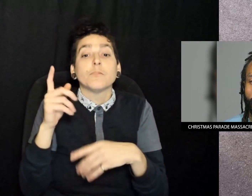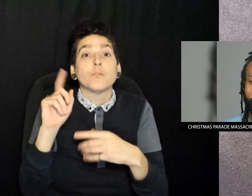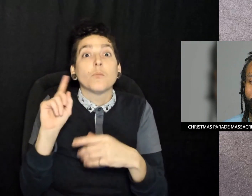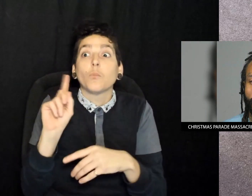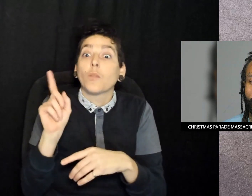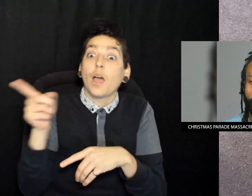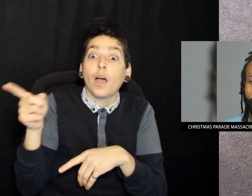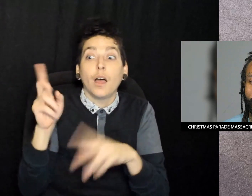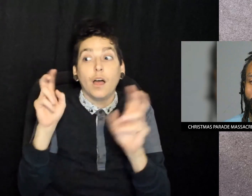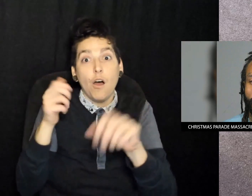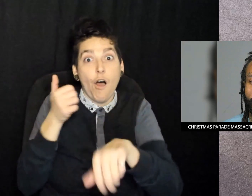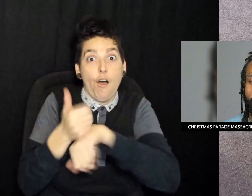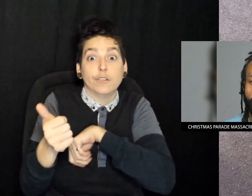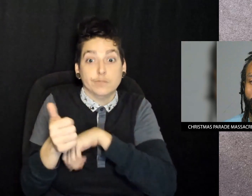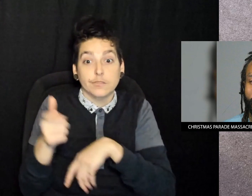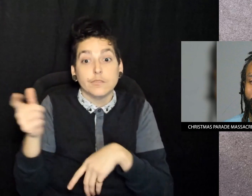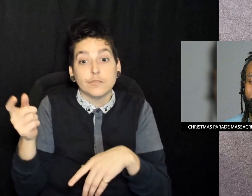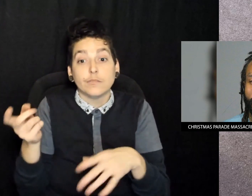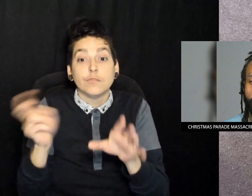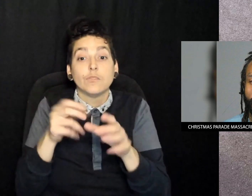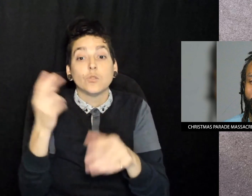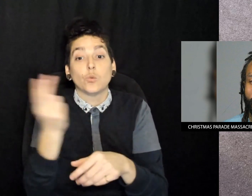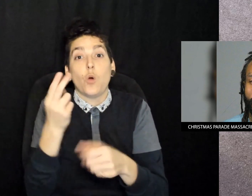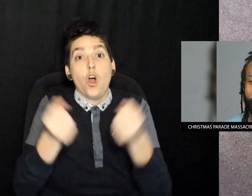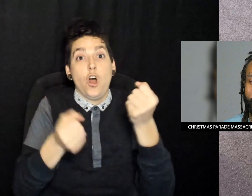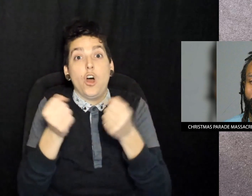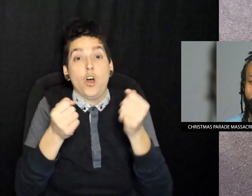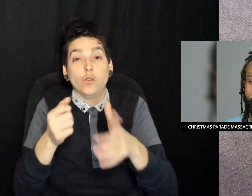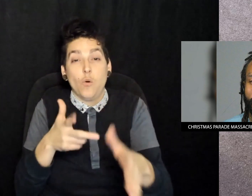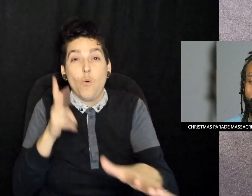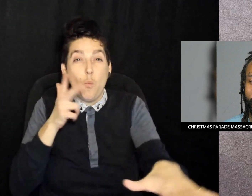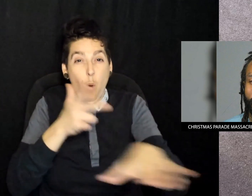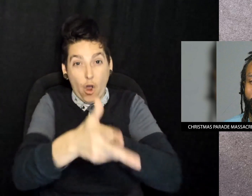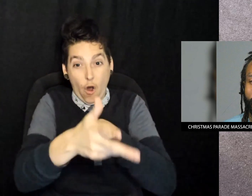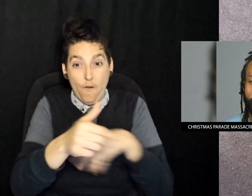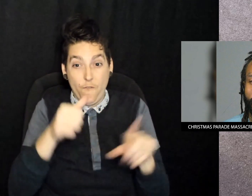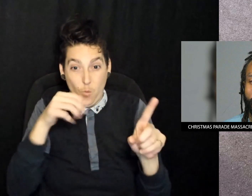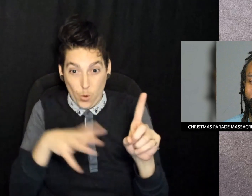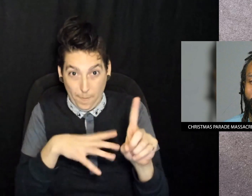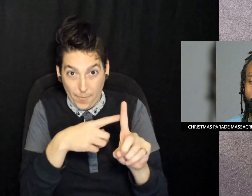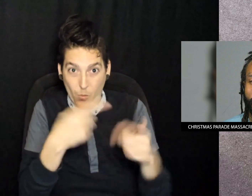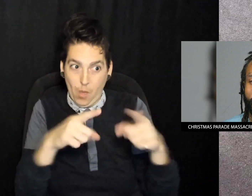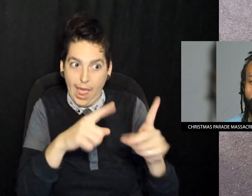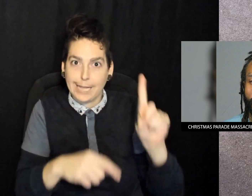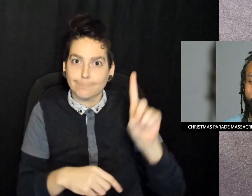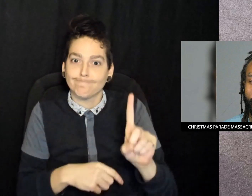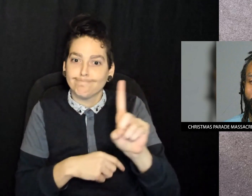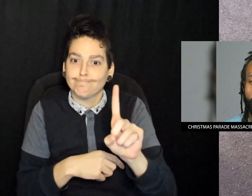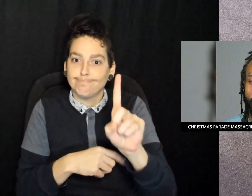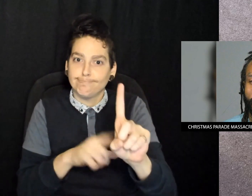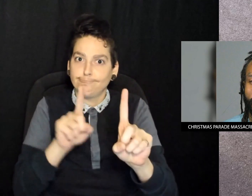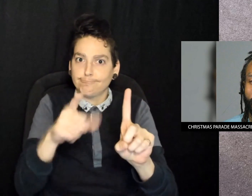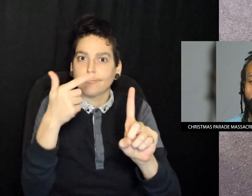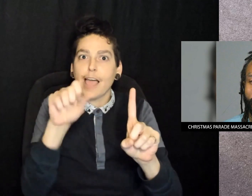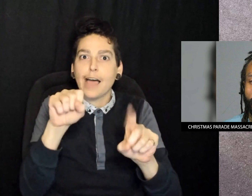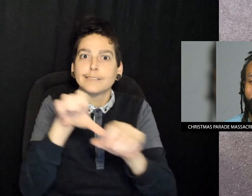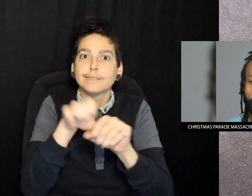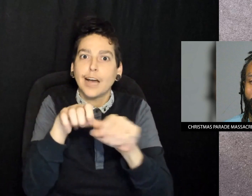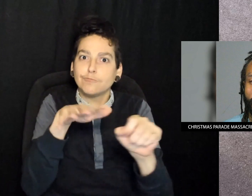charges, where he's accused of using a car to run over a woman while she was walking through a gas